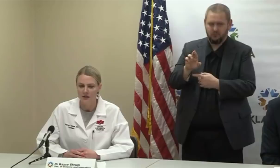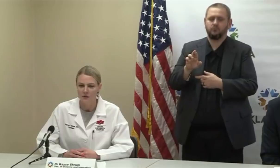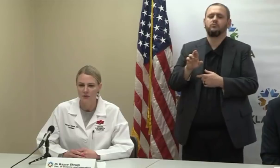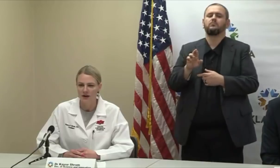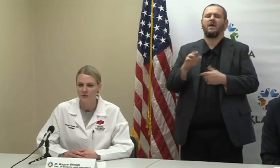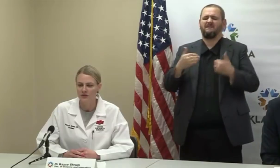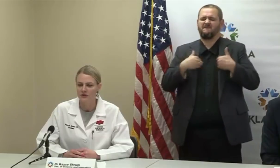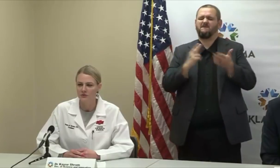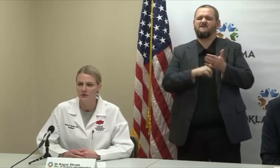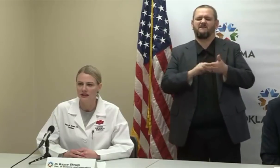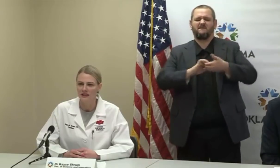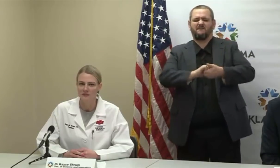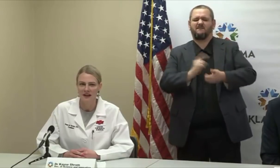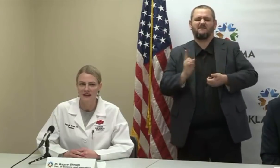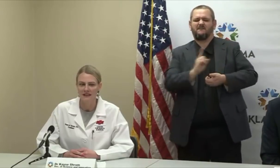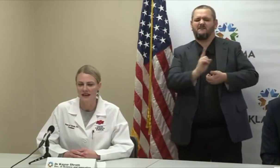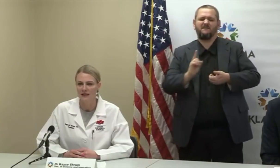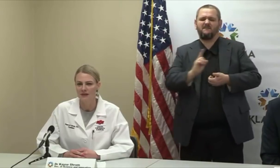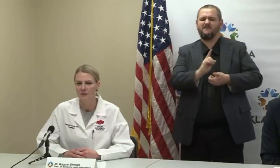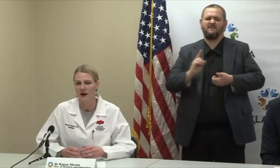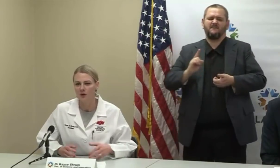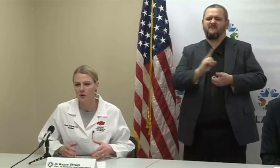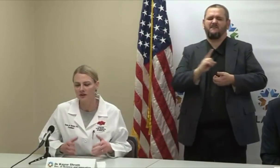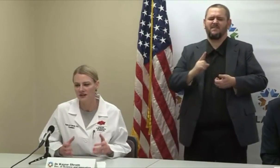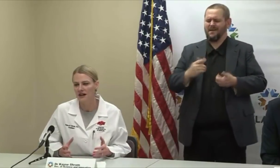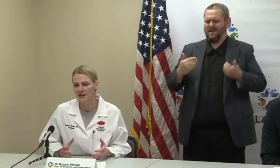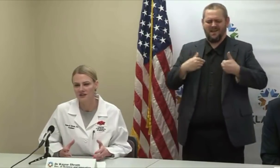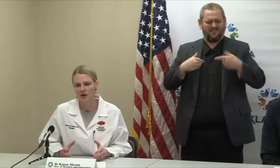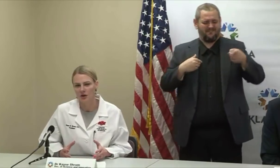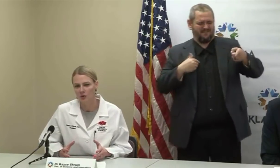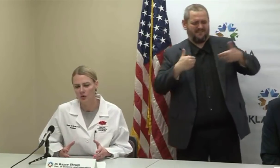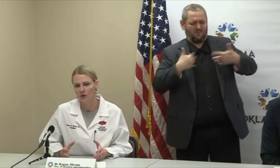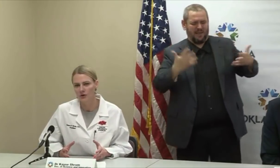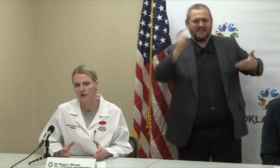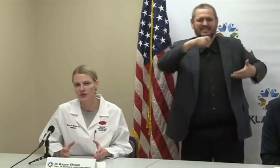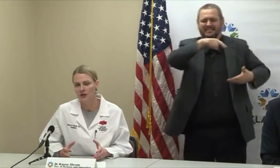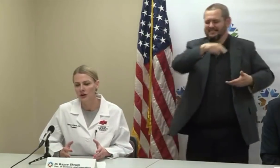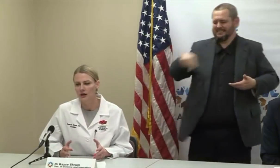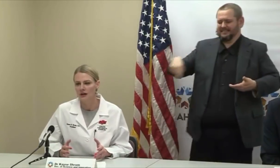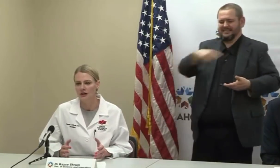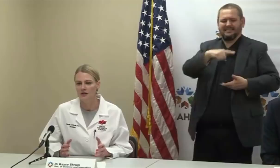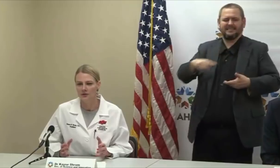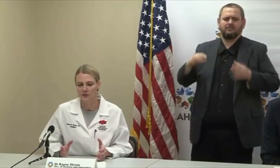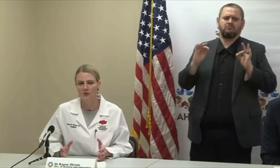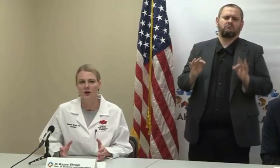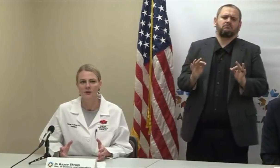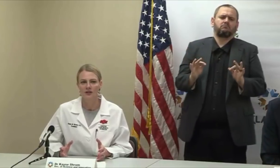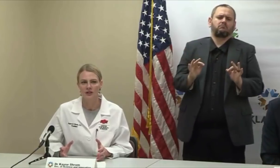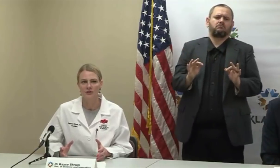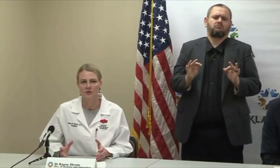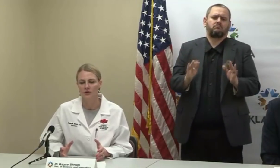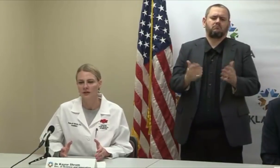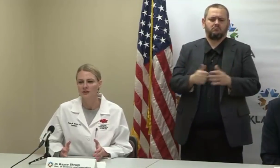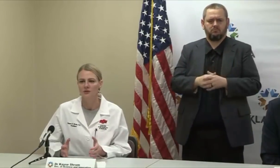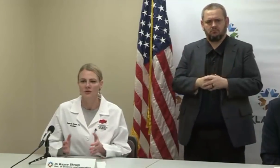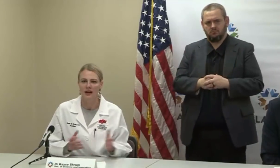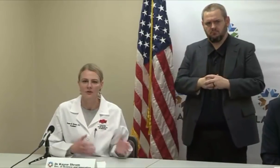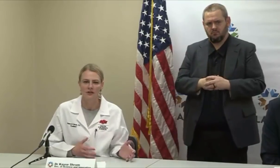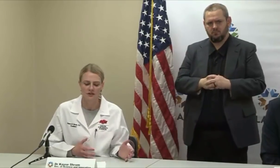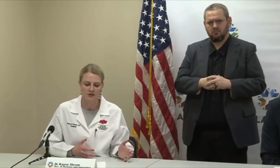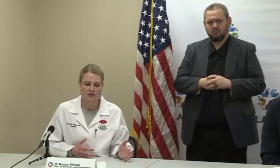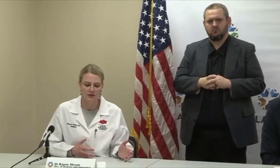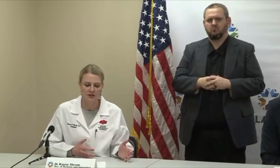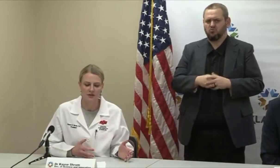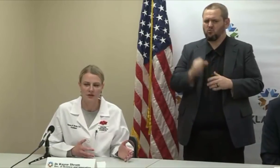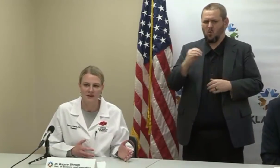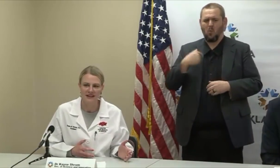so we were able to expand and be prioritized our orders through OSU to allow